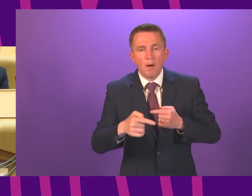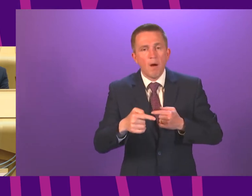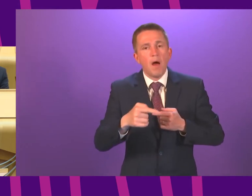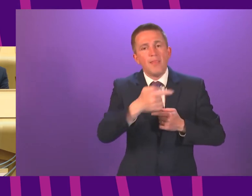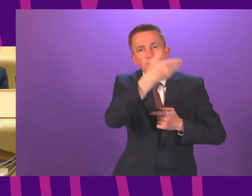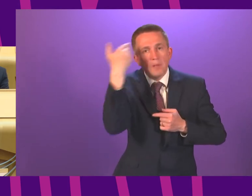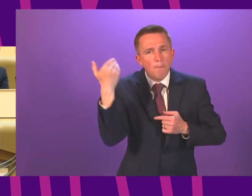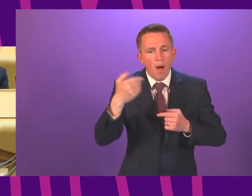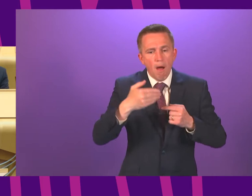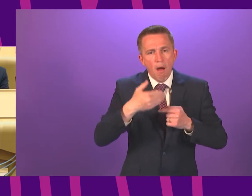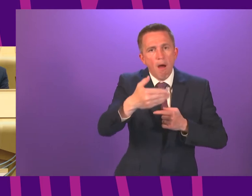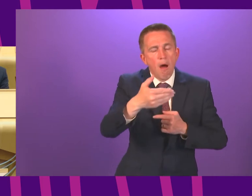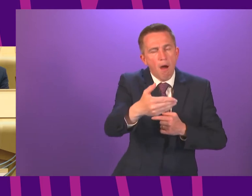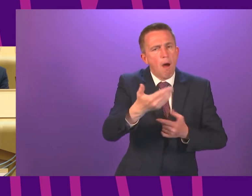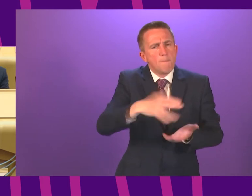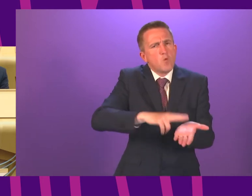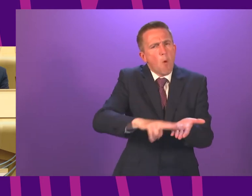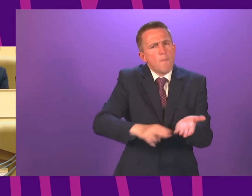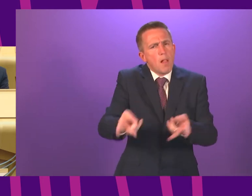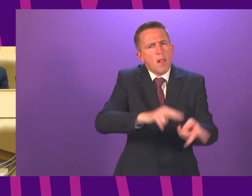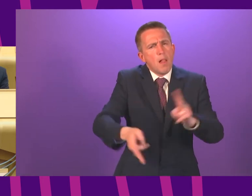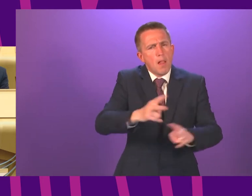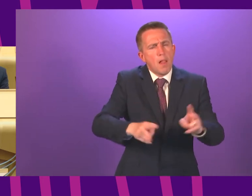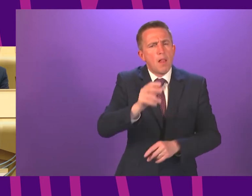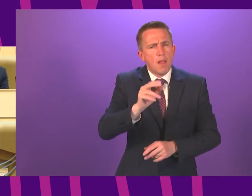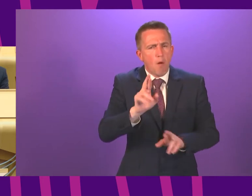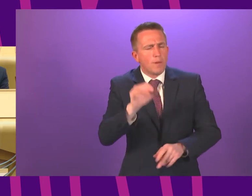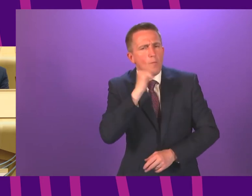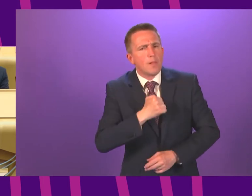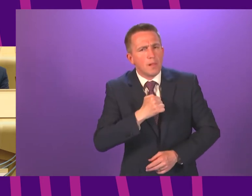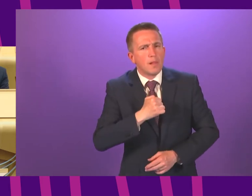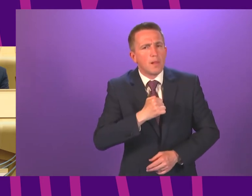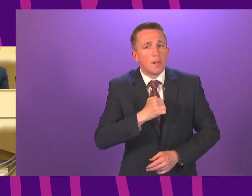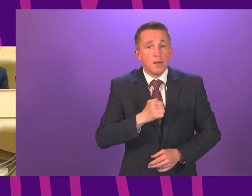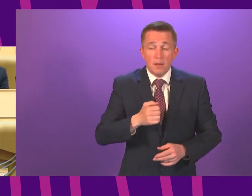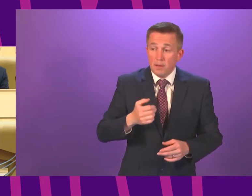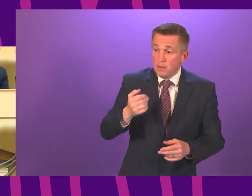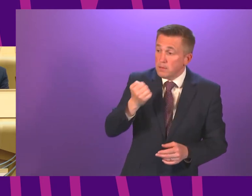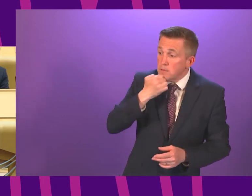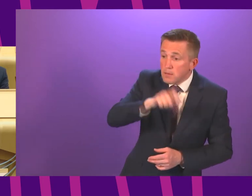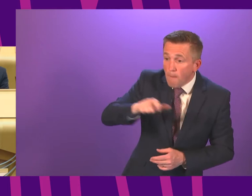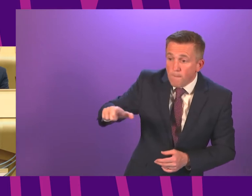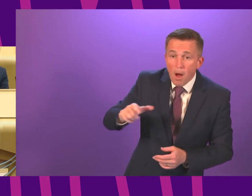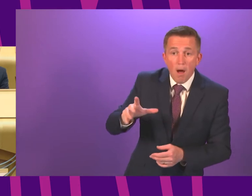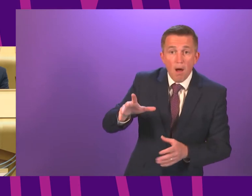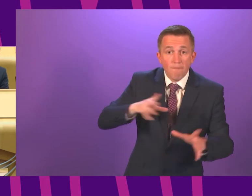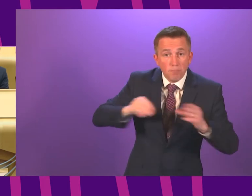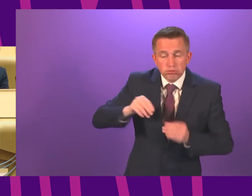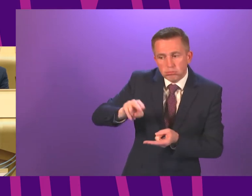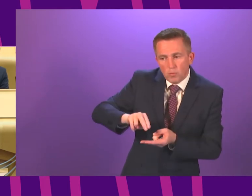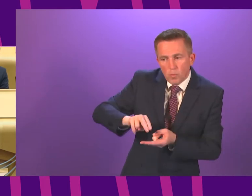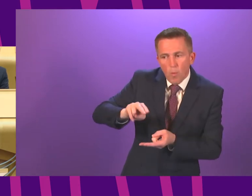over the summer and beyond. None of our decisions today, even in the face of rising case numbers, take us backwards.